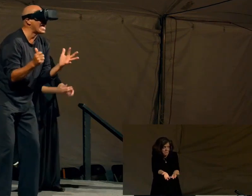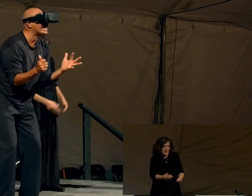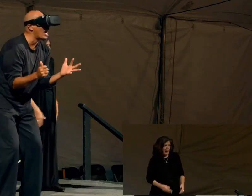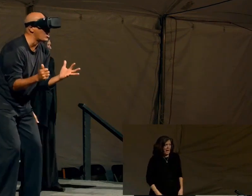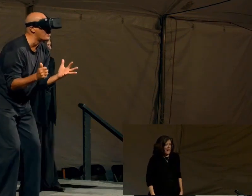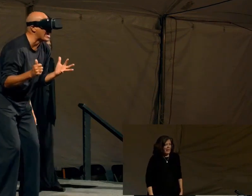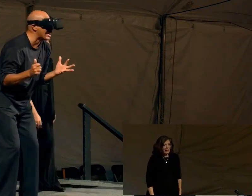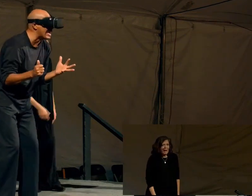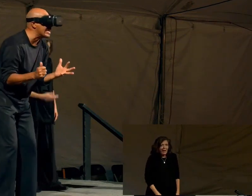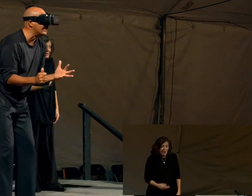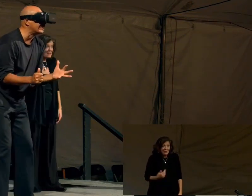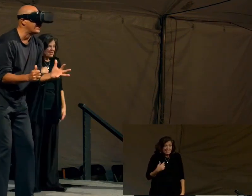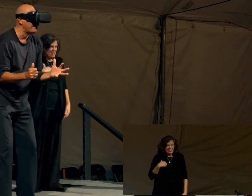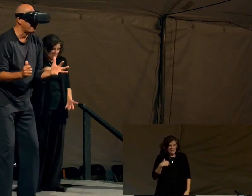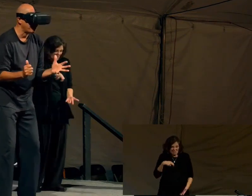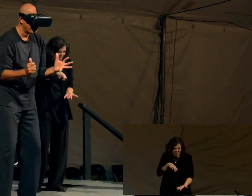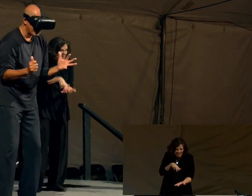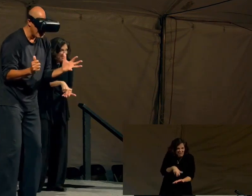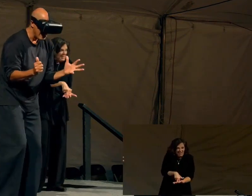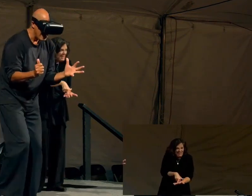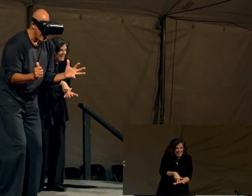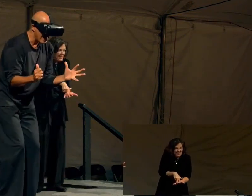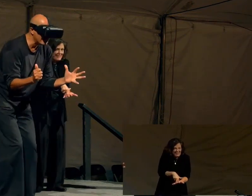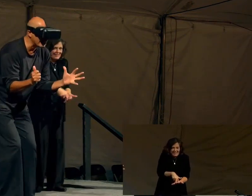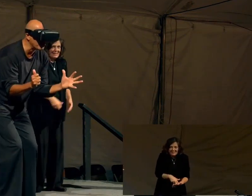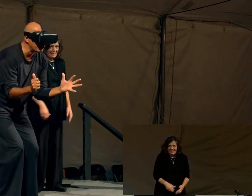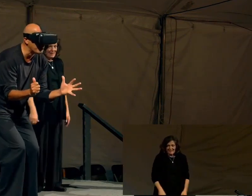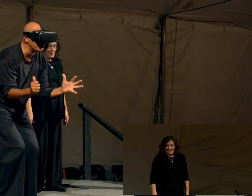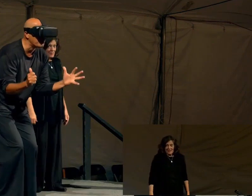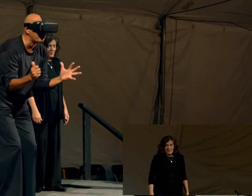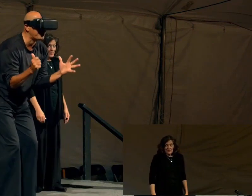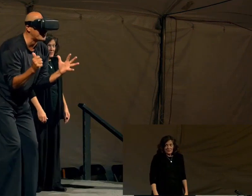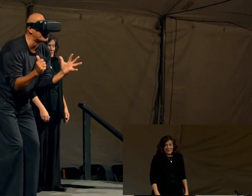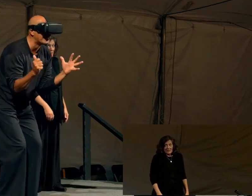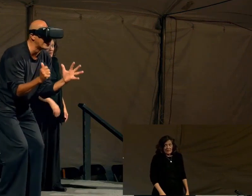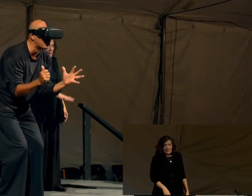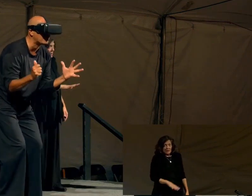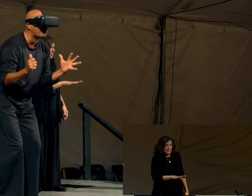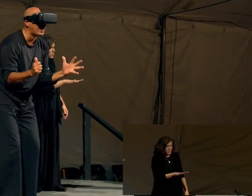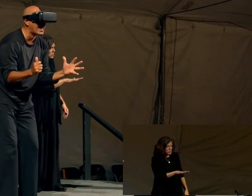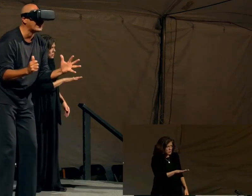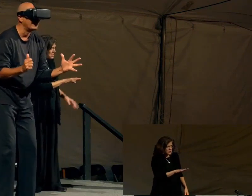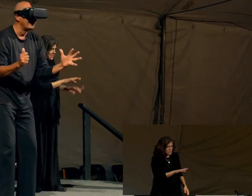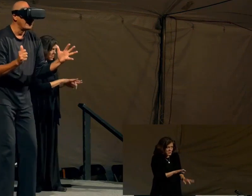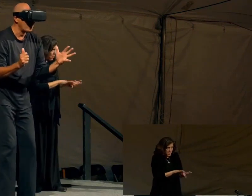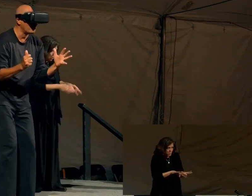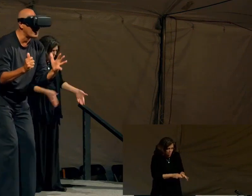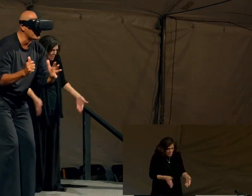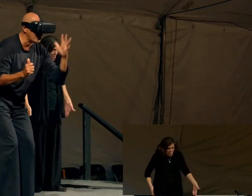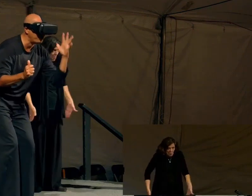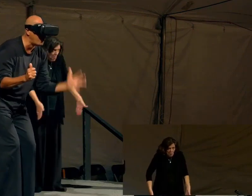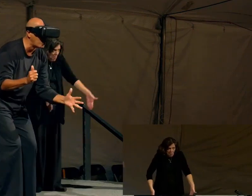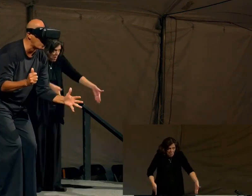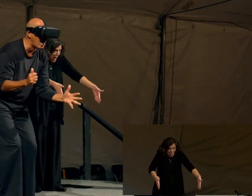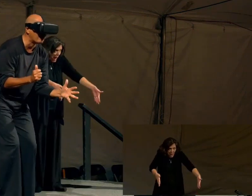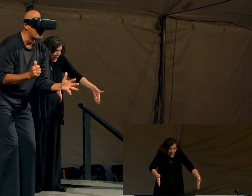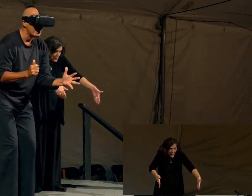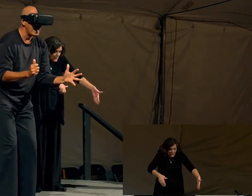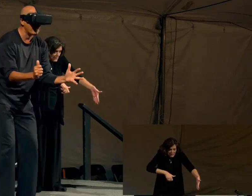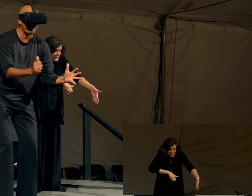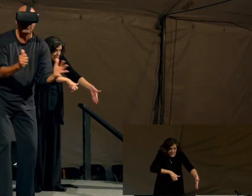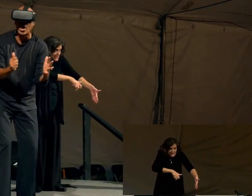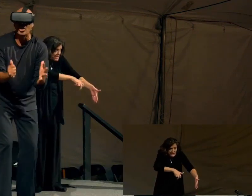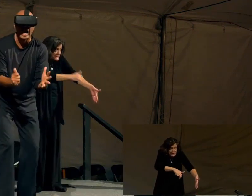And I get down on my knees. and he said just make sure everything stays on the plank otherwise you're gonna fall